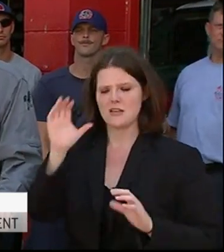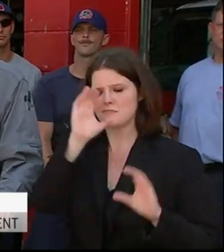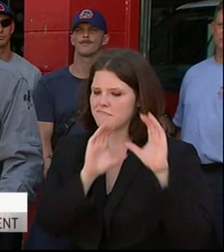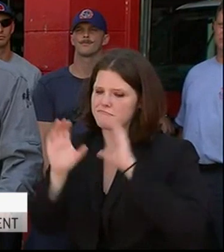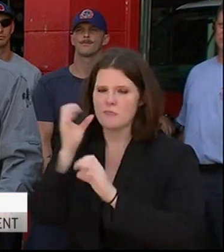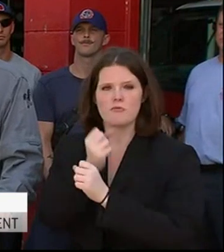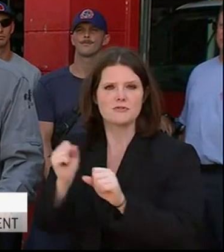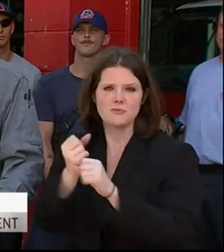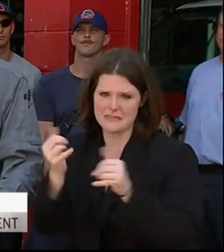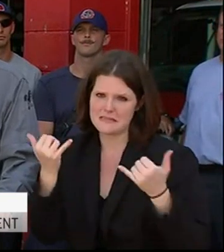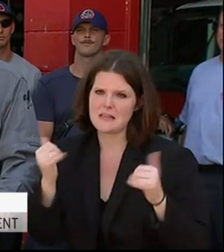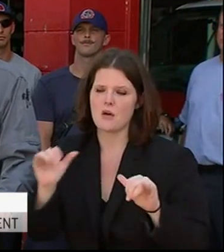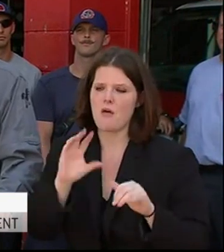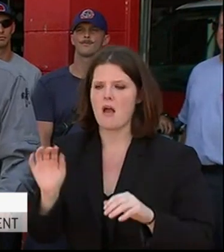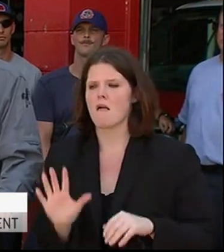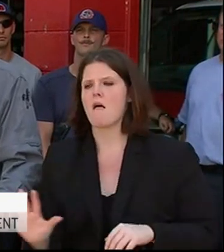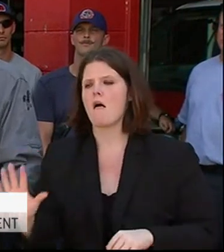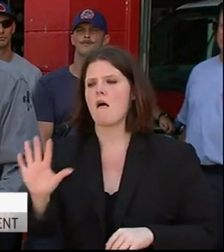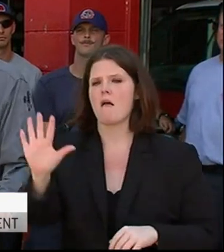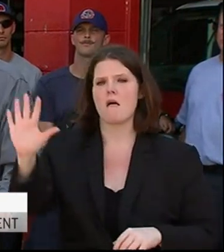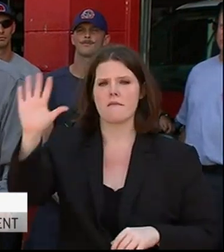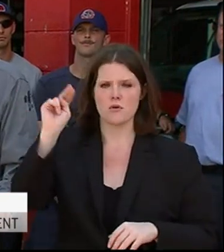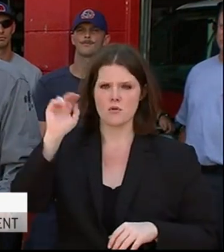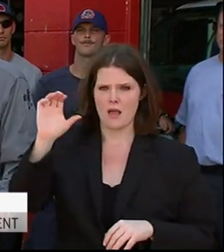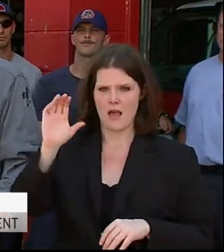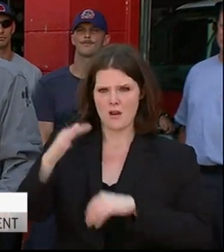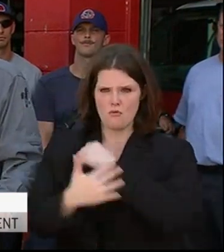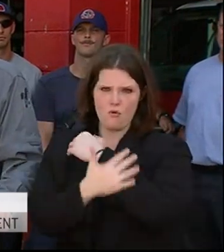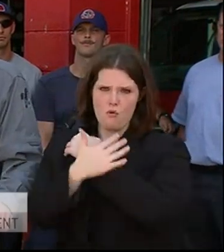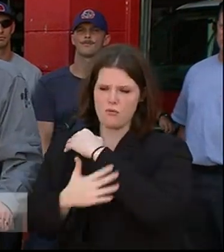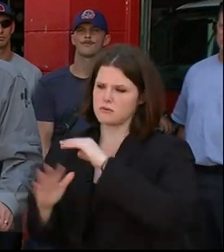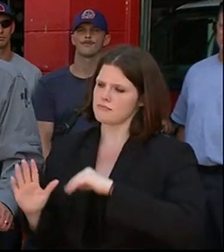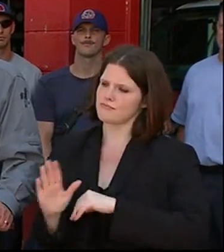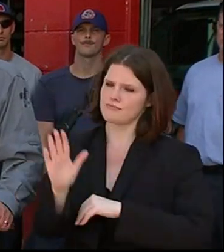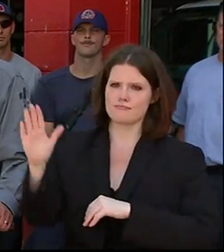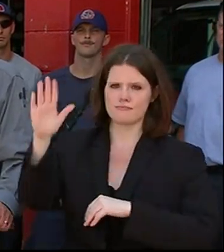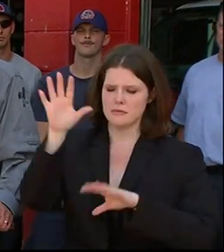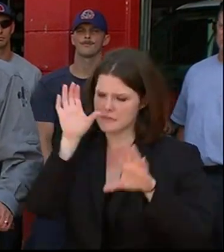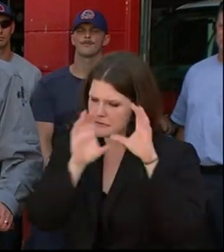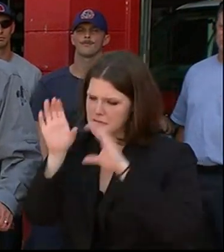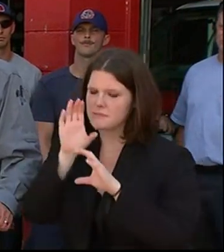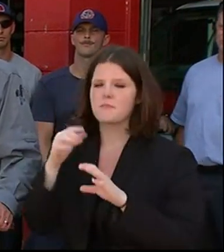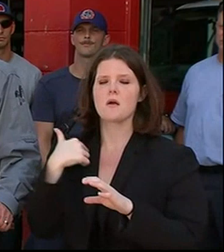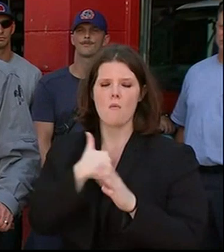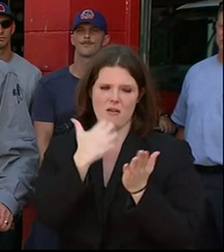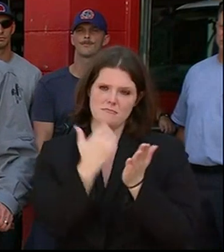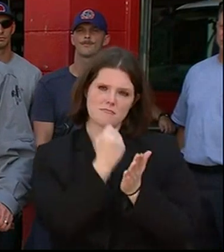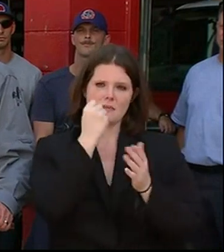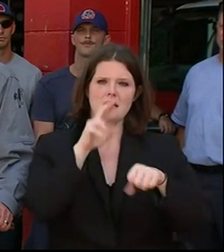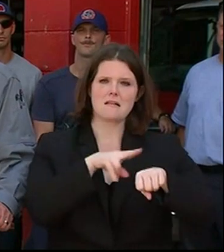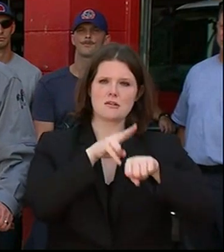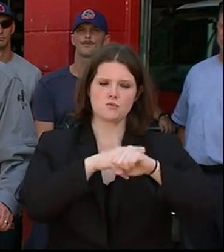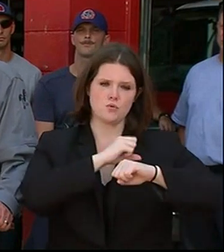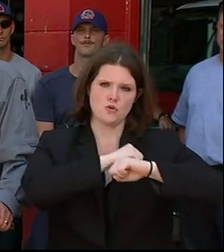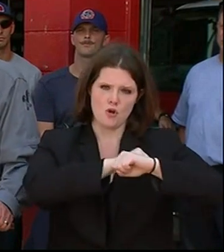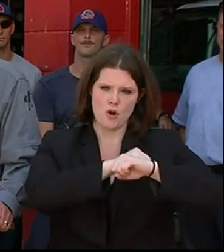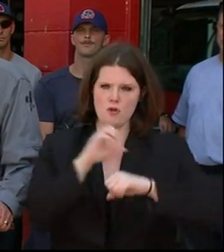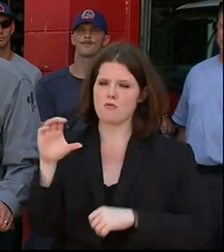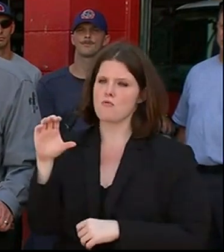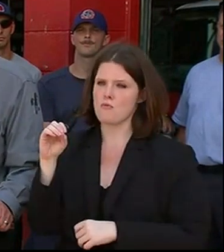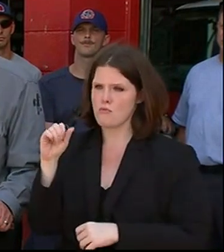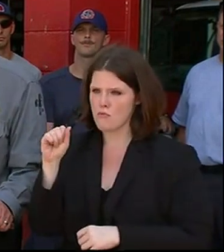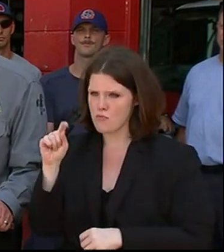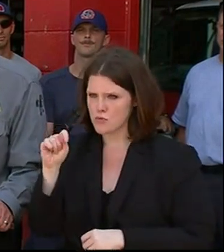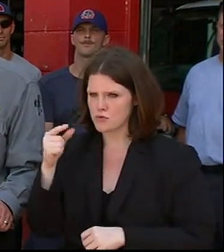and as well as on up the coast. We've been using our North Carolina National Guard as well as our Coast Guard